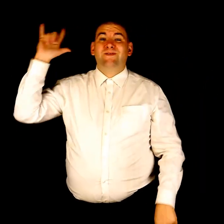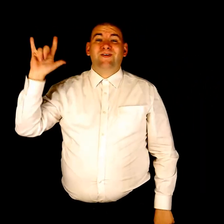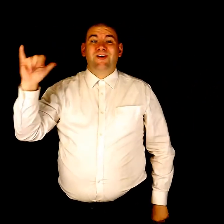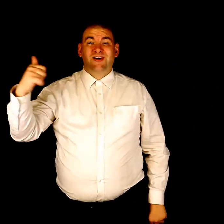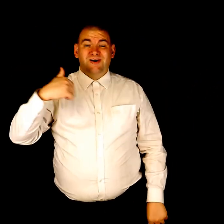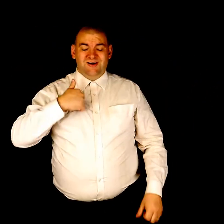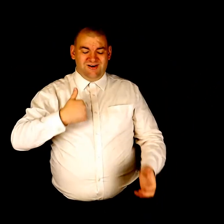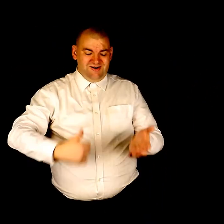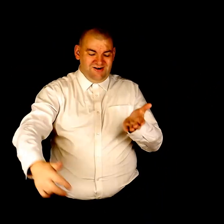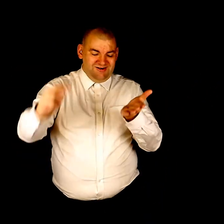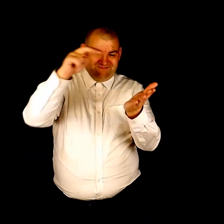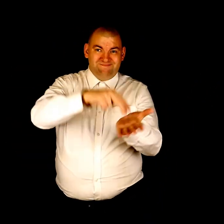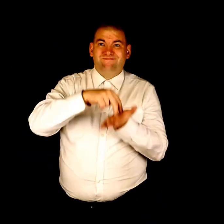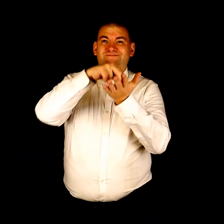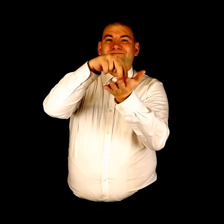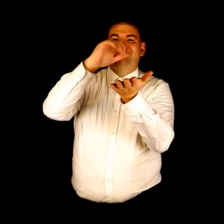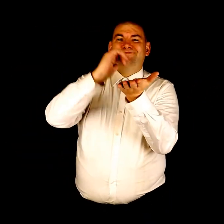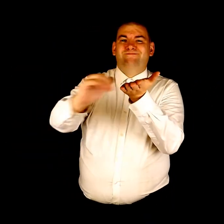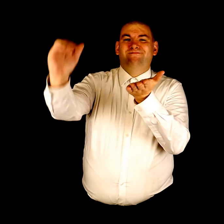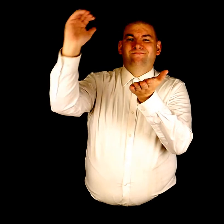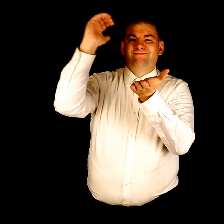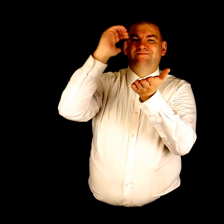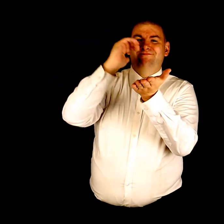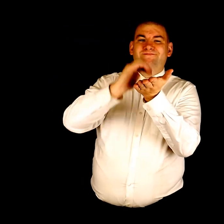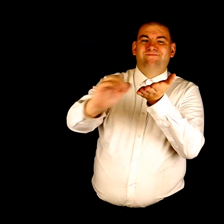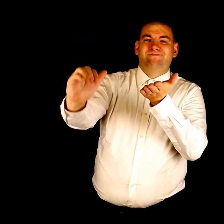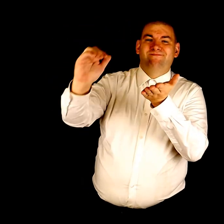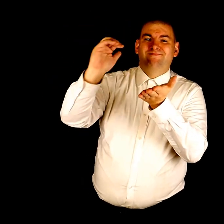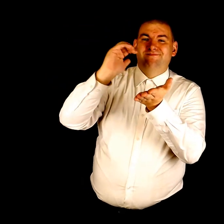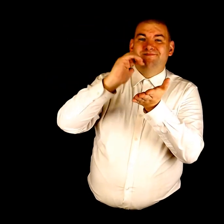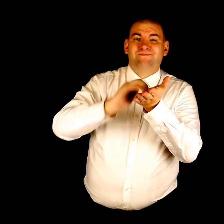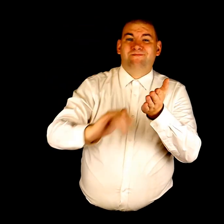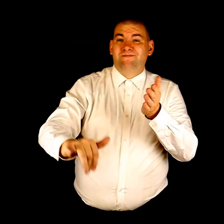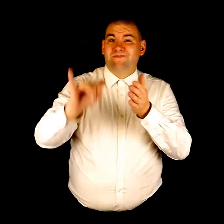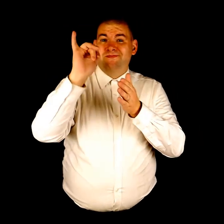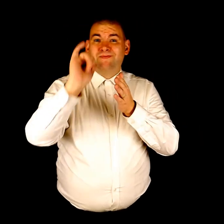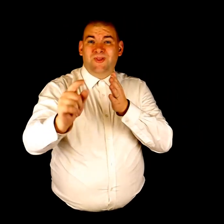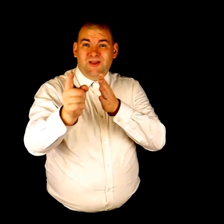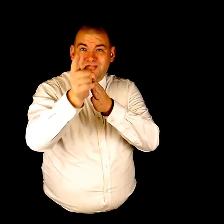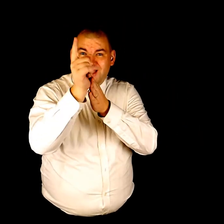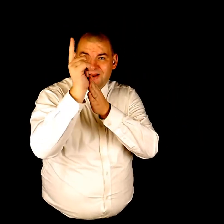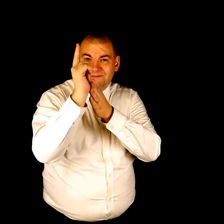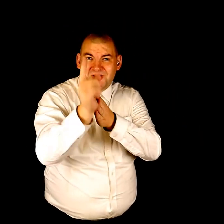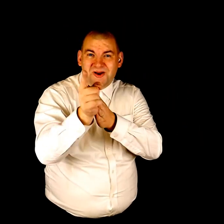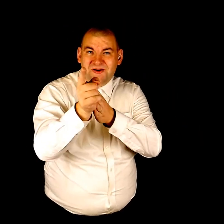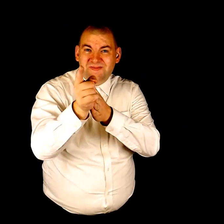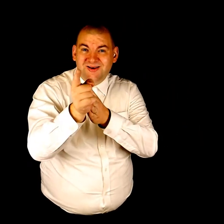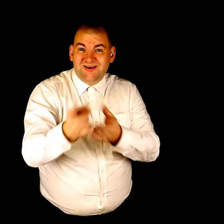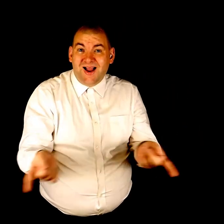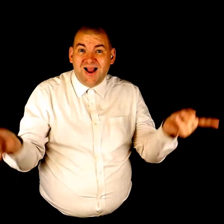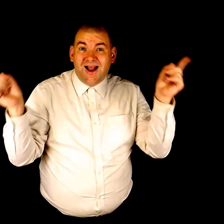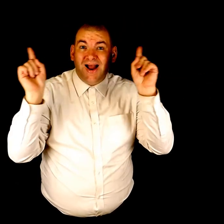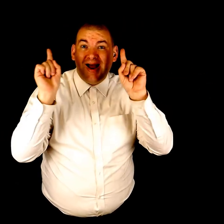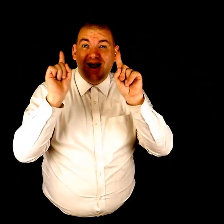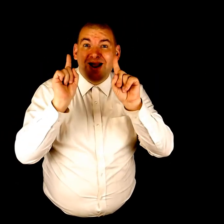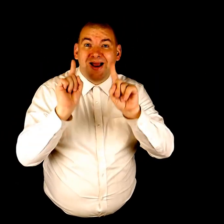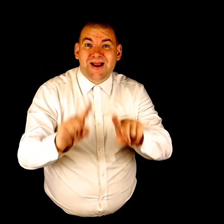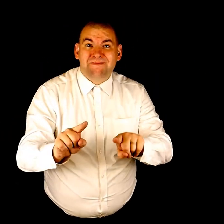I stand justified And it happened that very